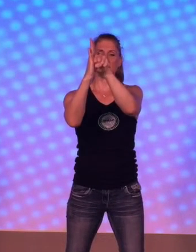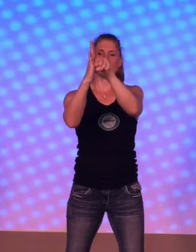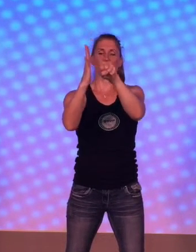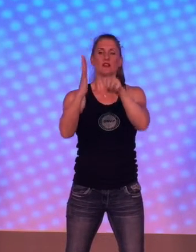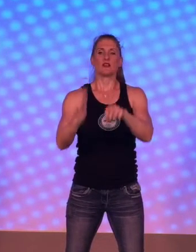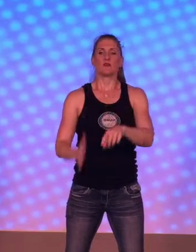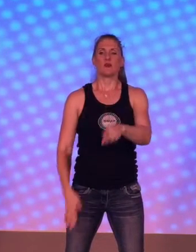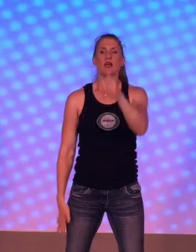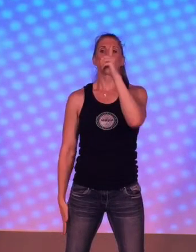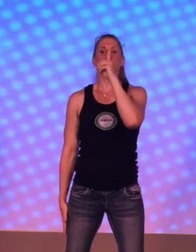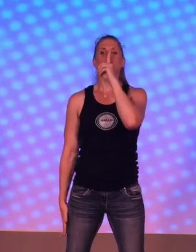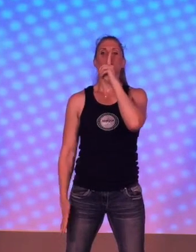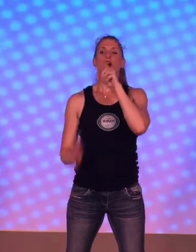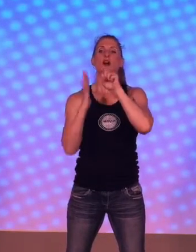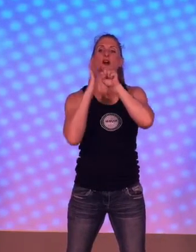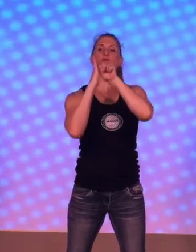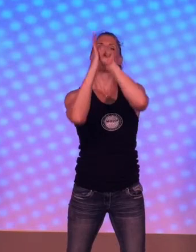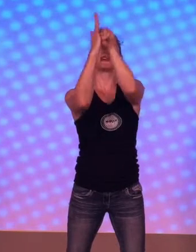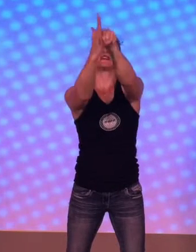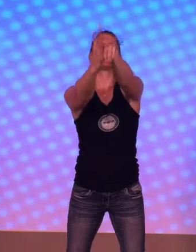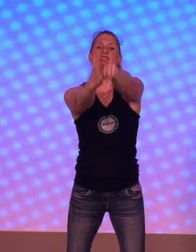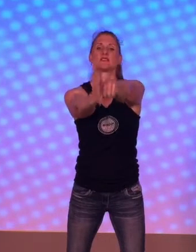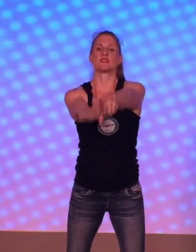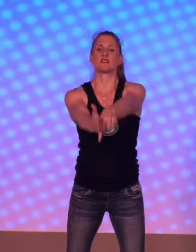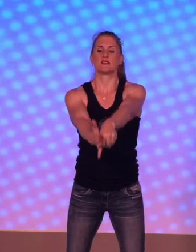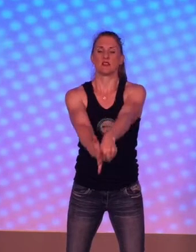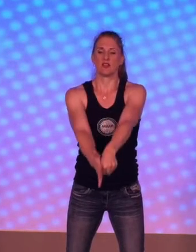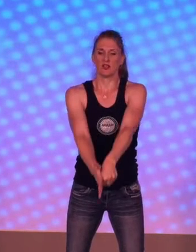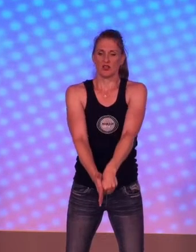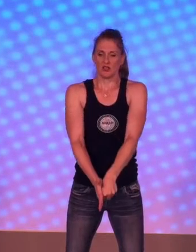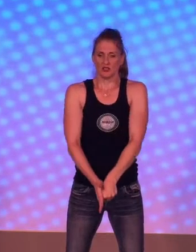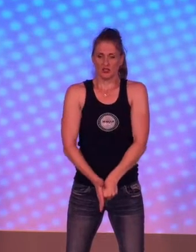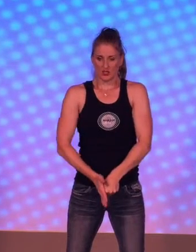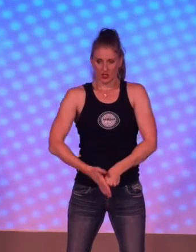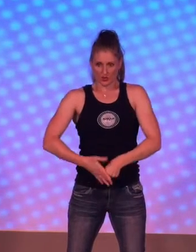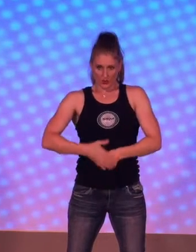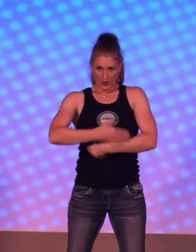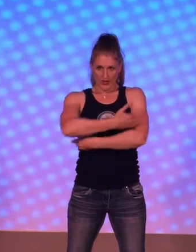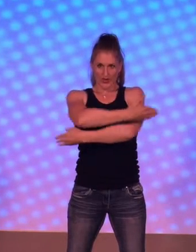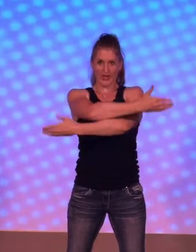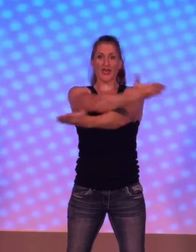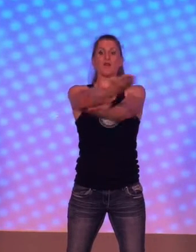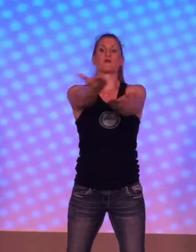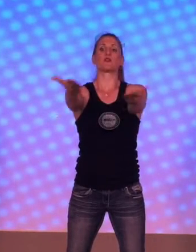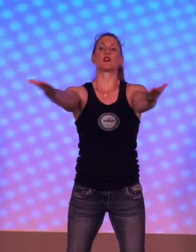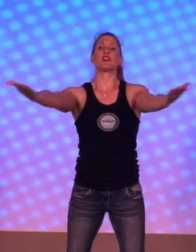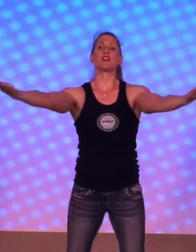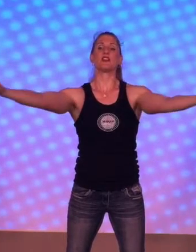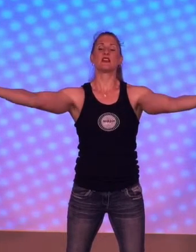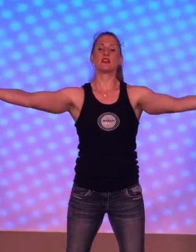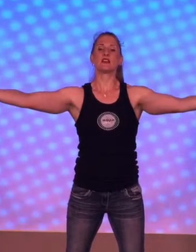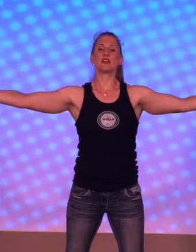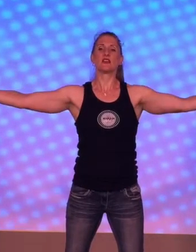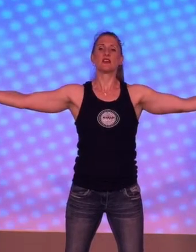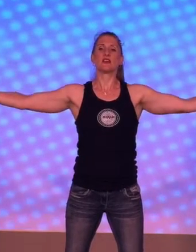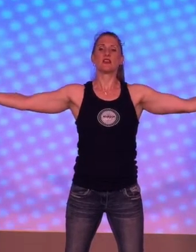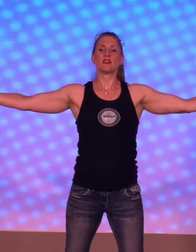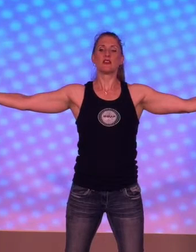right here. Believer, promise to every believer.